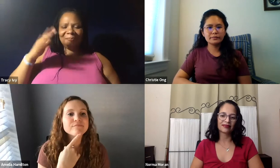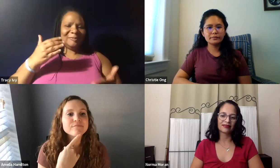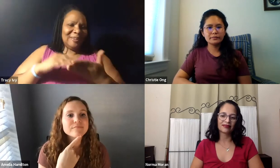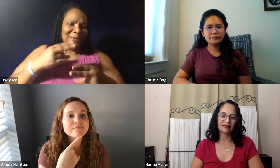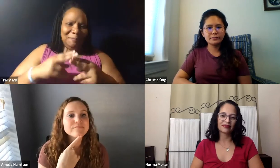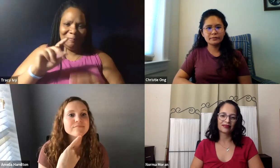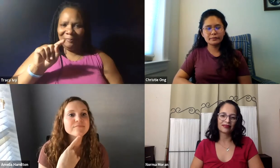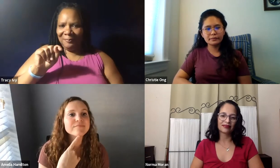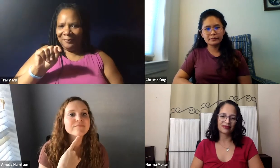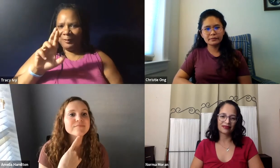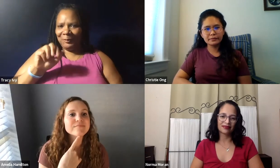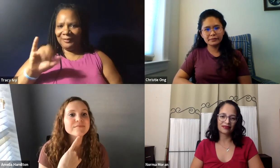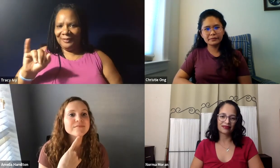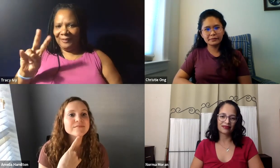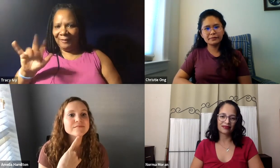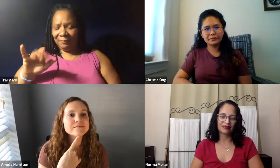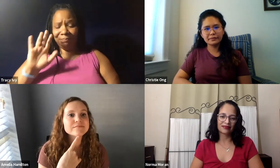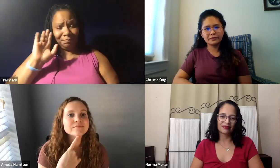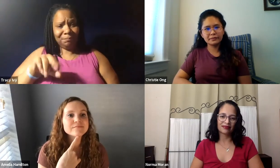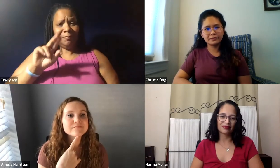Yeah, Tracy. Yeah, this is Tracy.